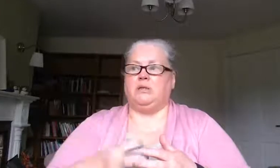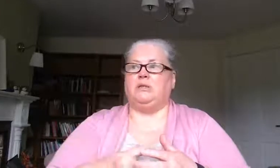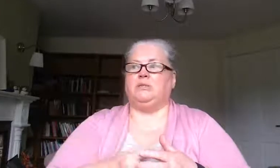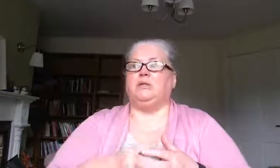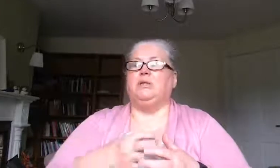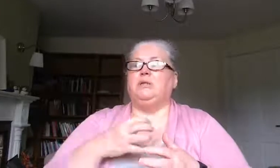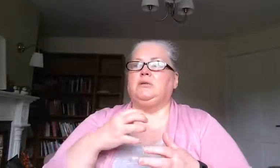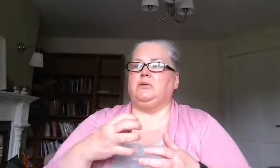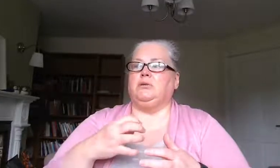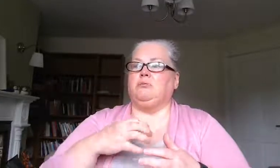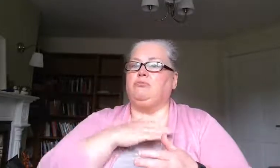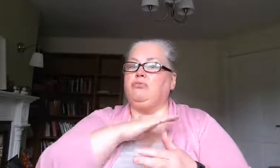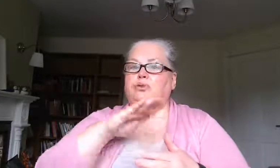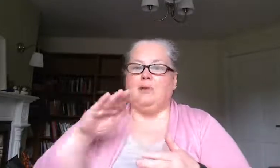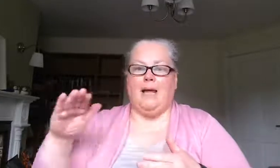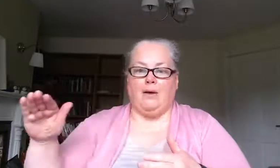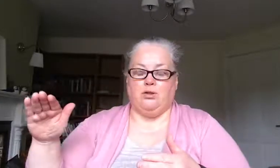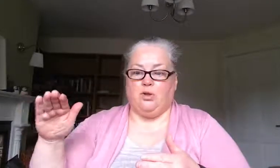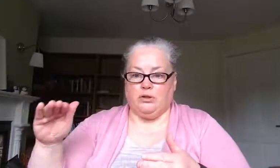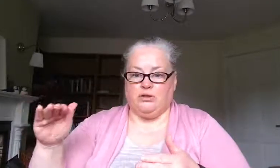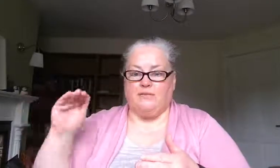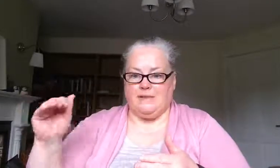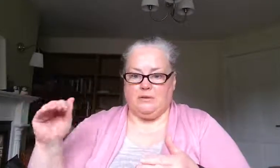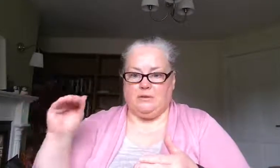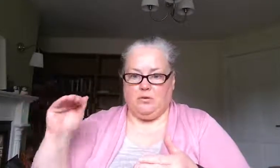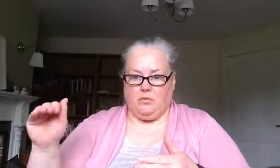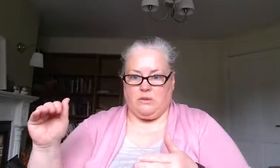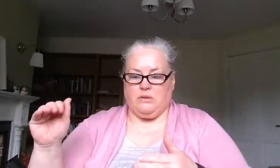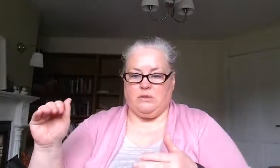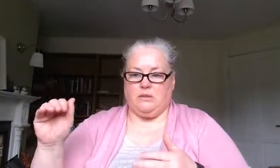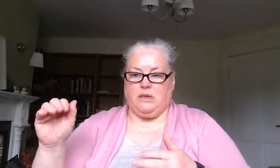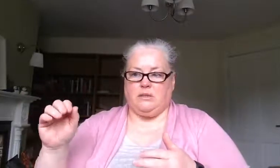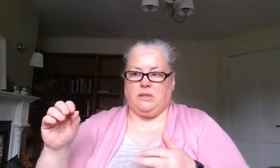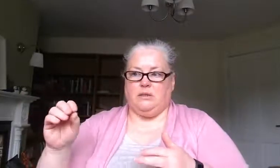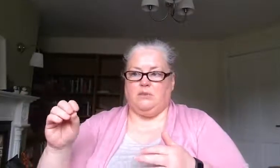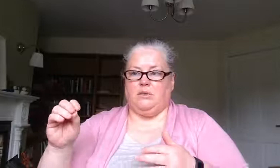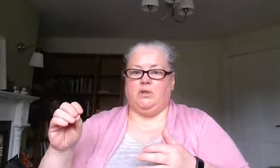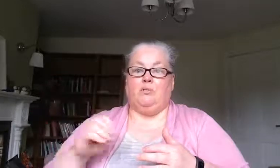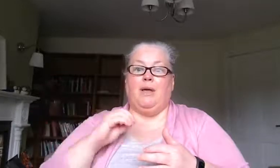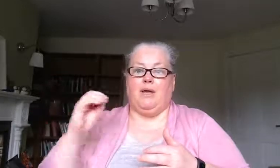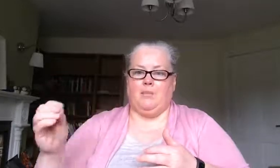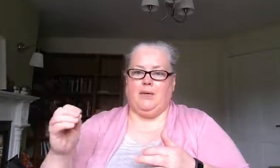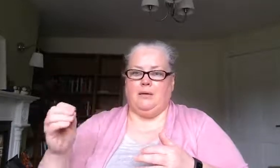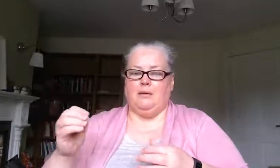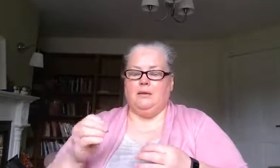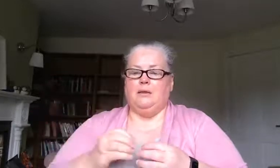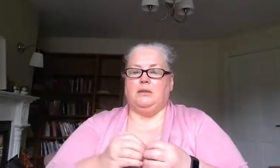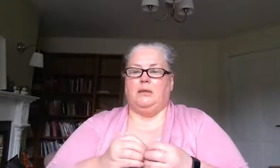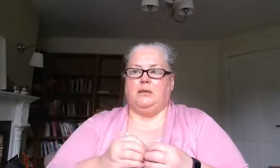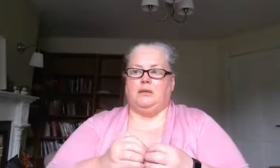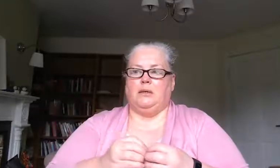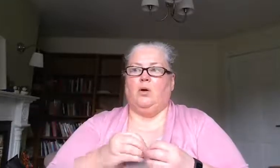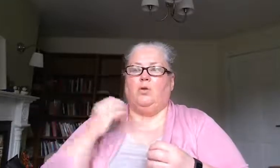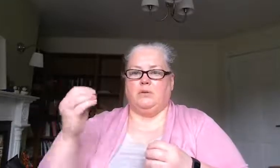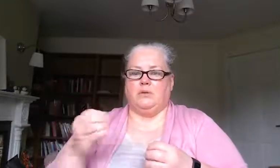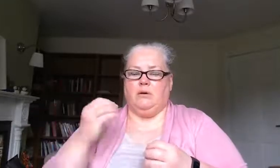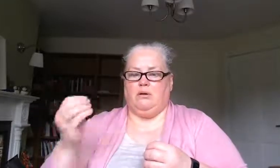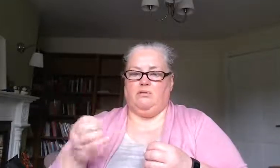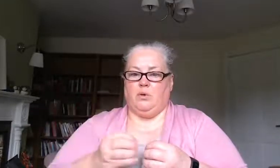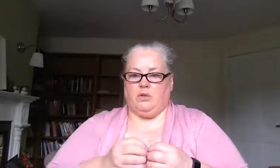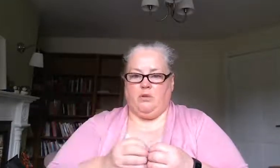doctor to rule out other physical causes that um you know may be uh the cause of what's going